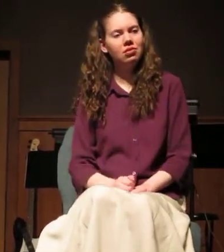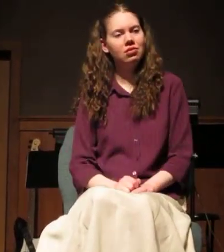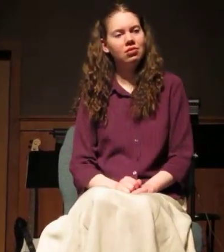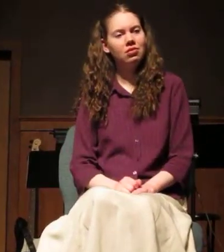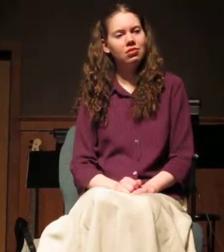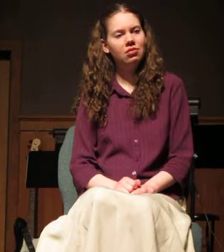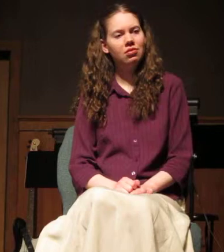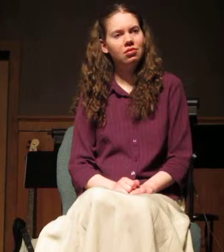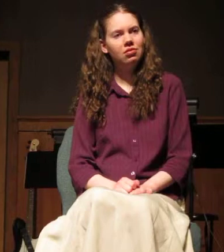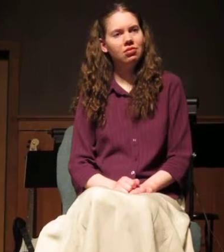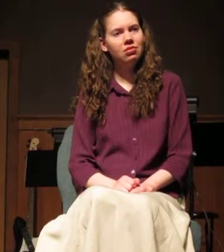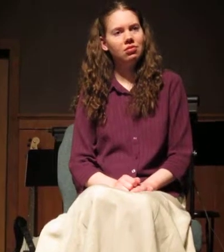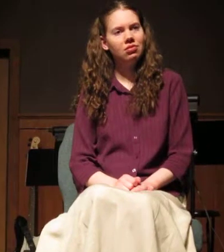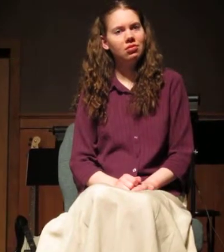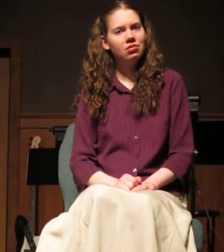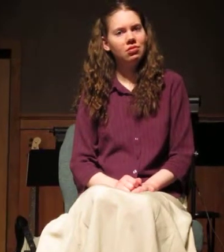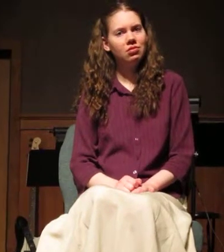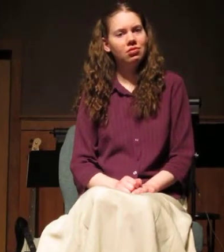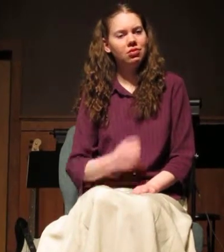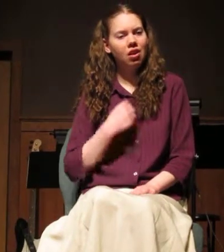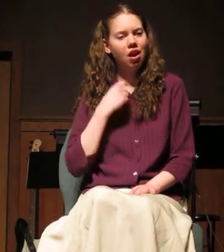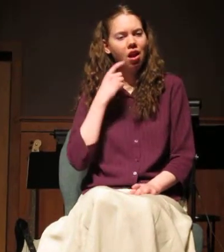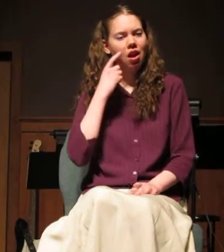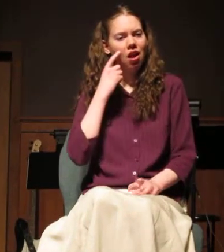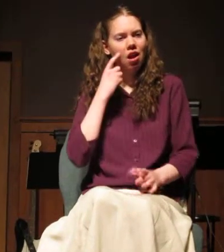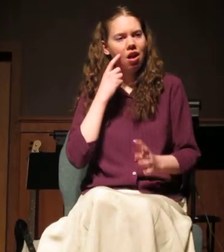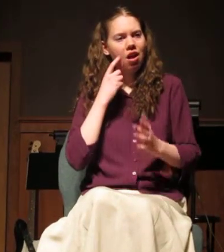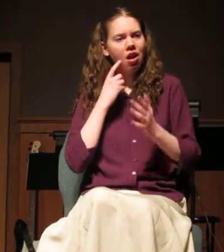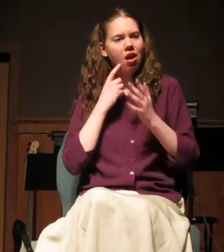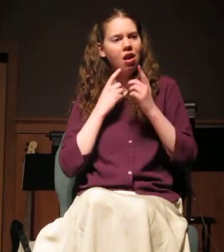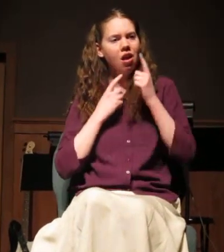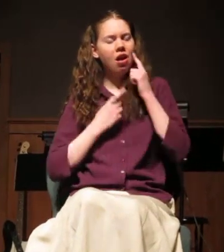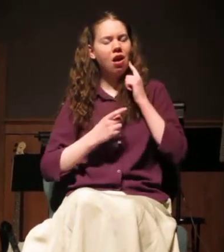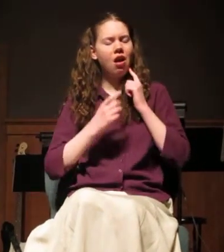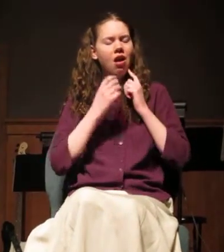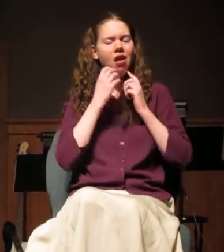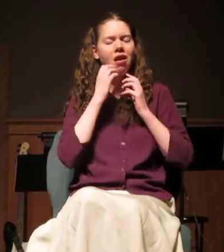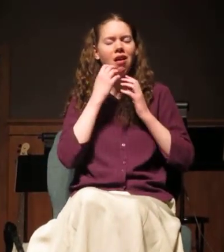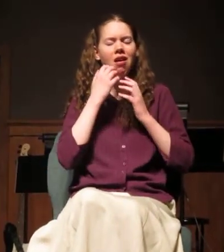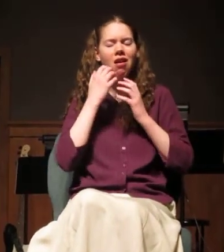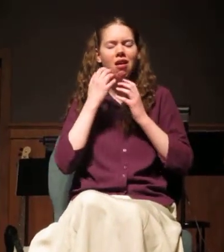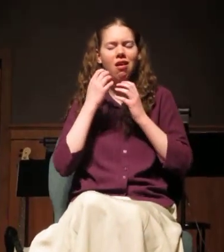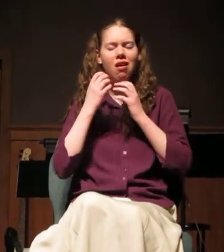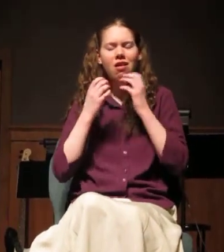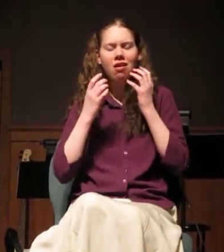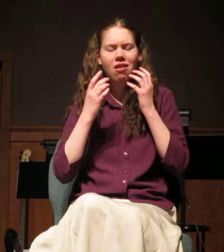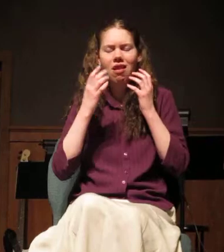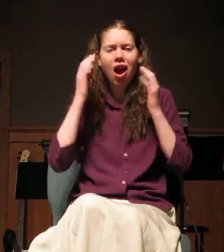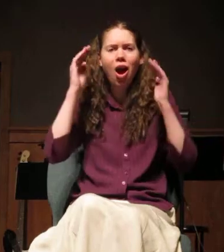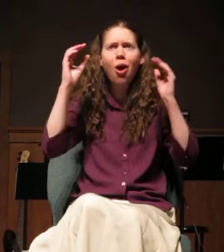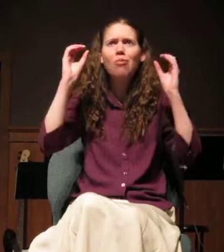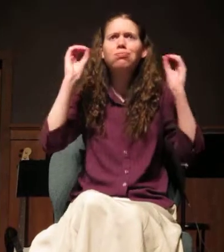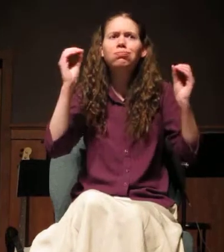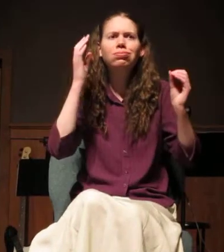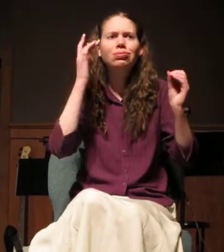Oh, how I cried to witness that death. I wailed and mourned as one who has no hope, because I had come to love the ragman.